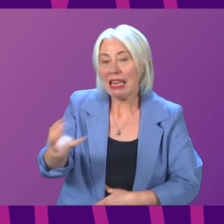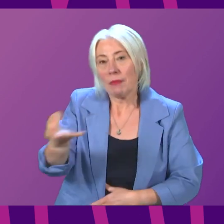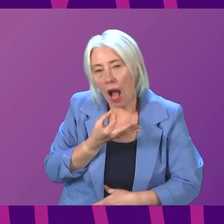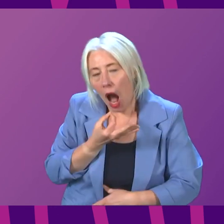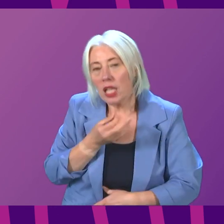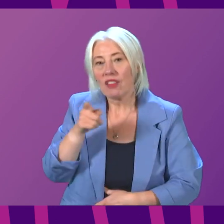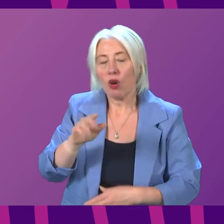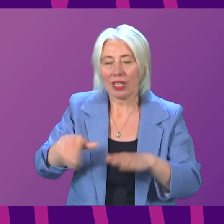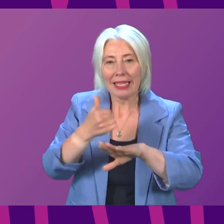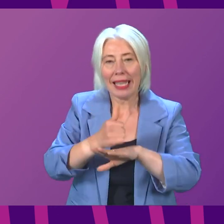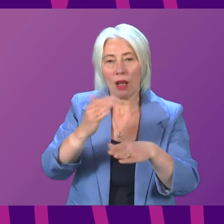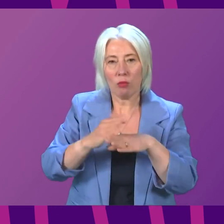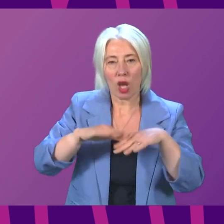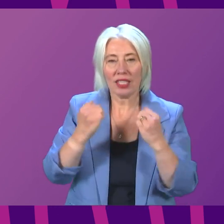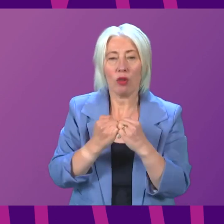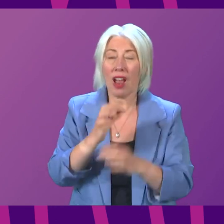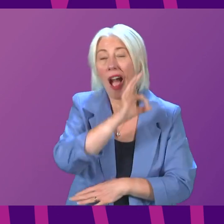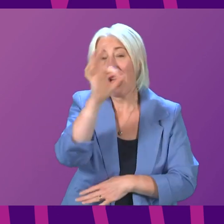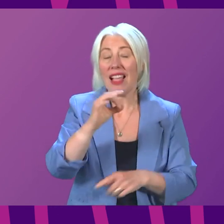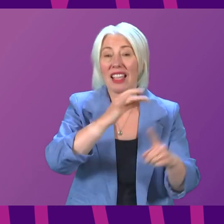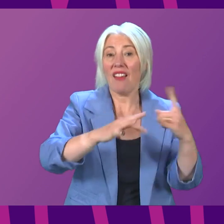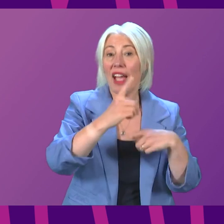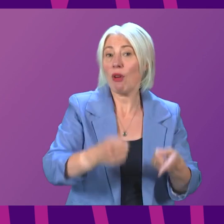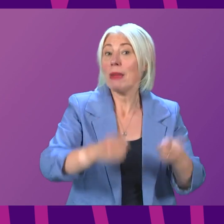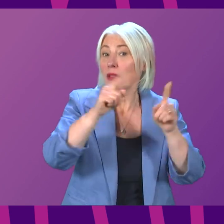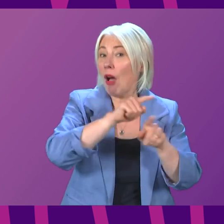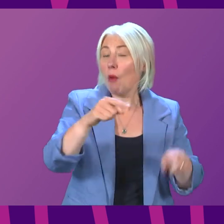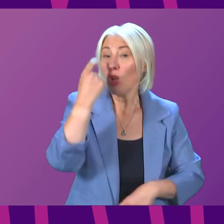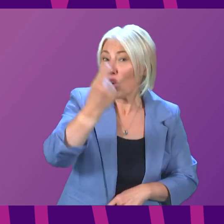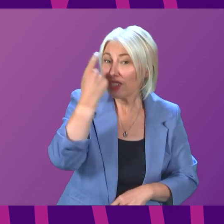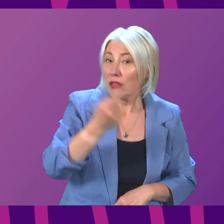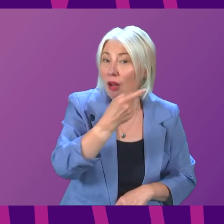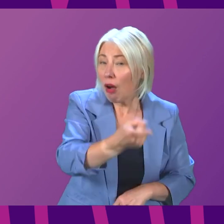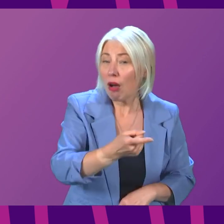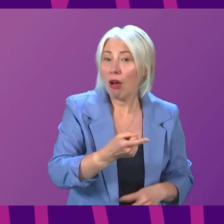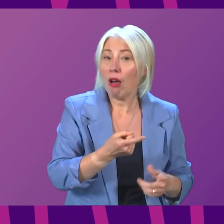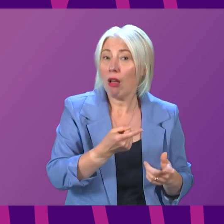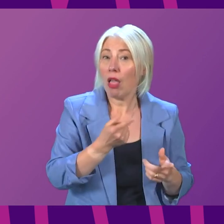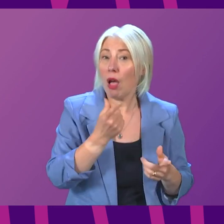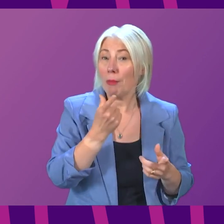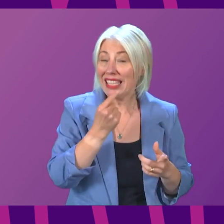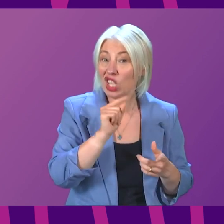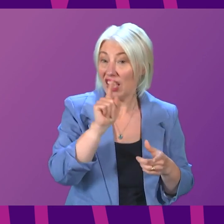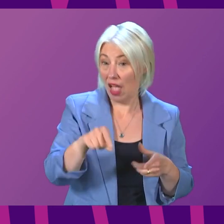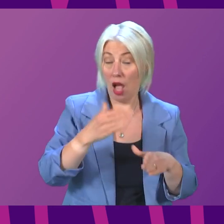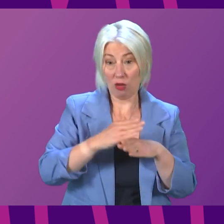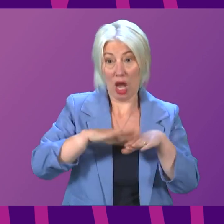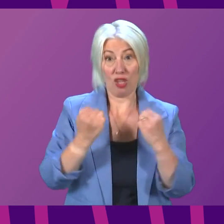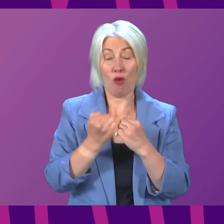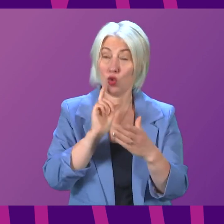request has been made for that, I will ask the Environment Minister to consider whether that may have a part to play